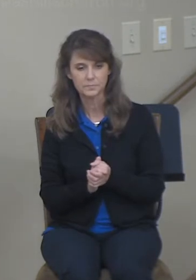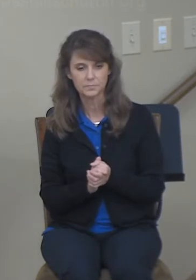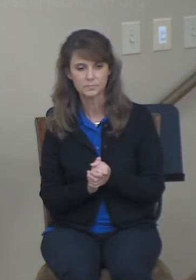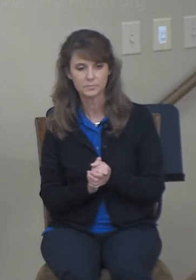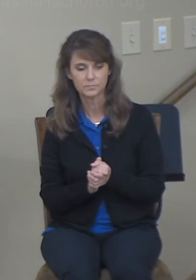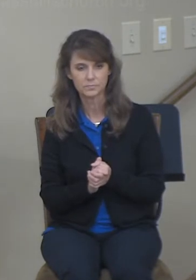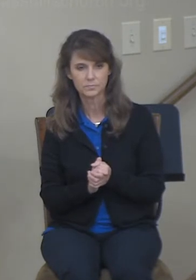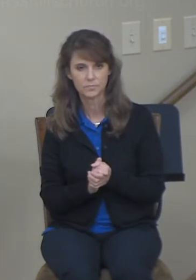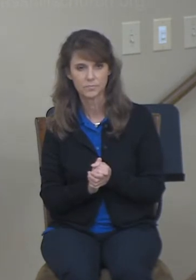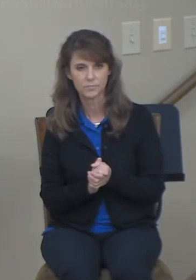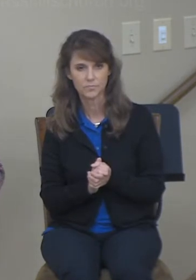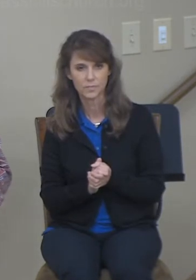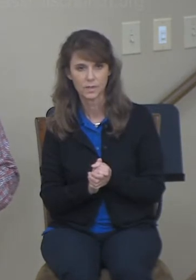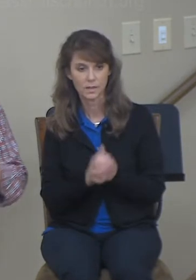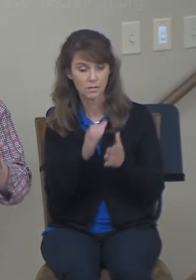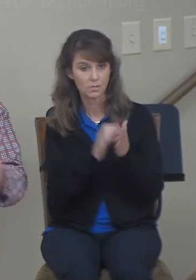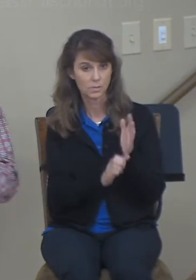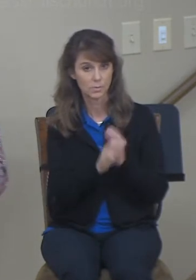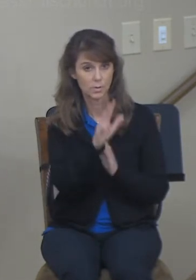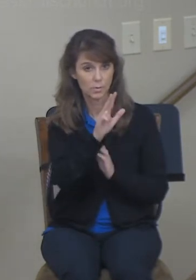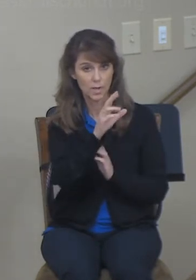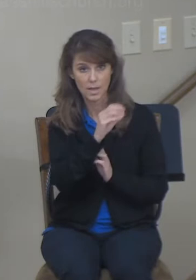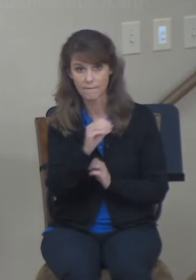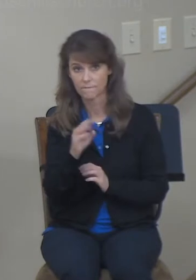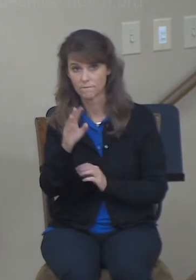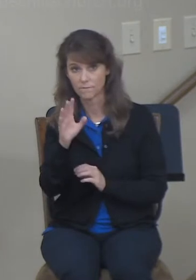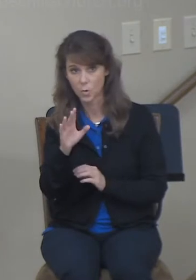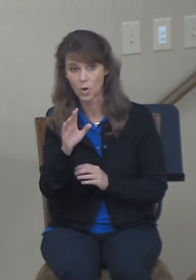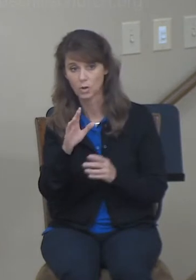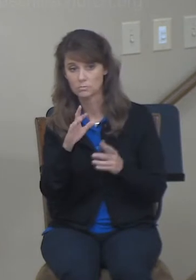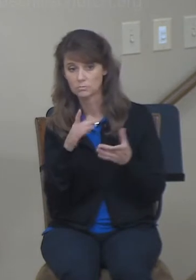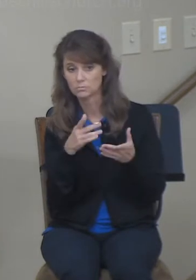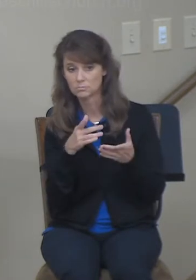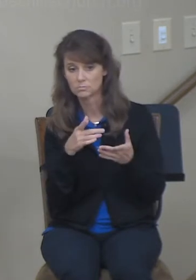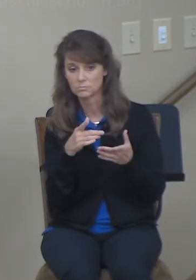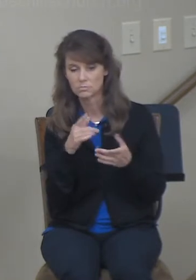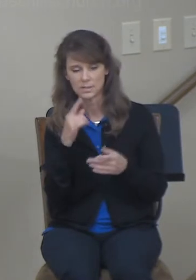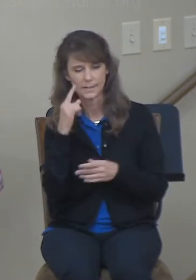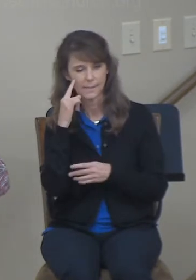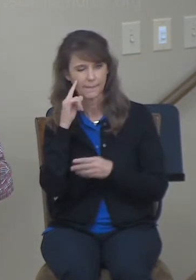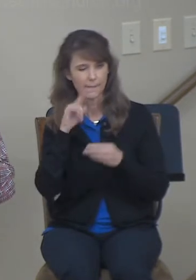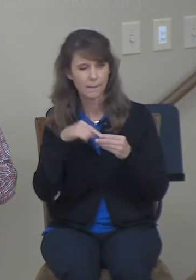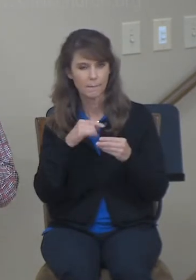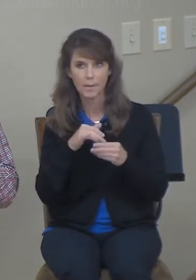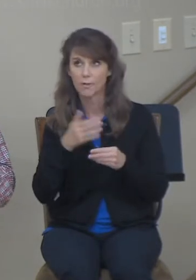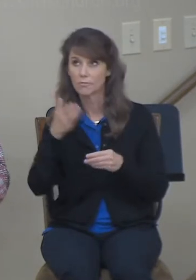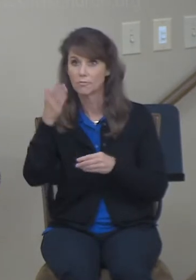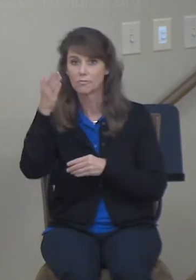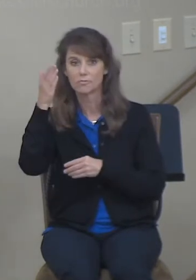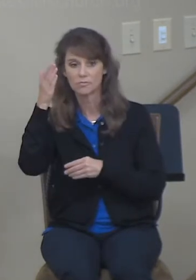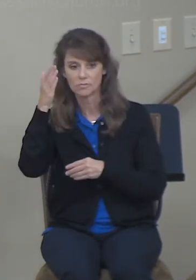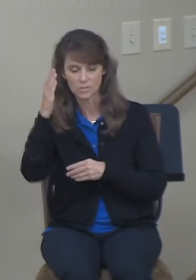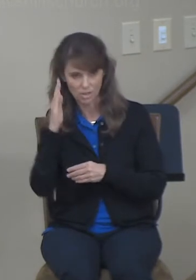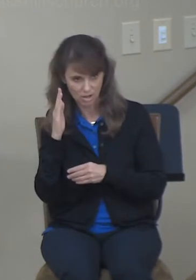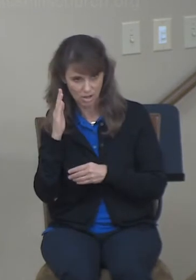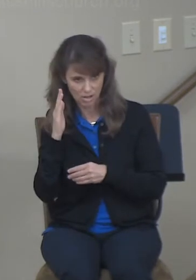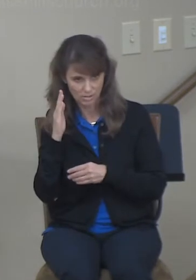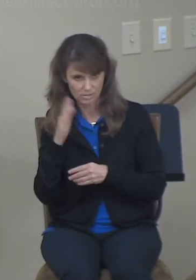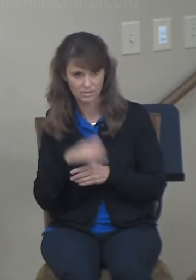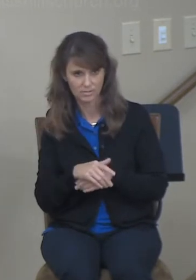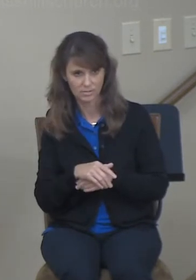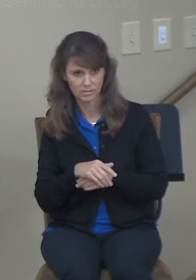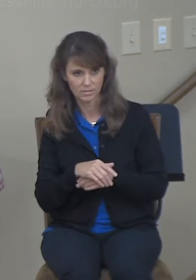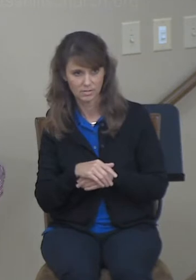of the noticeable ones in chapters 3 and 4, we think about this descent, how God took this marriage, this unlikely